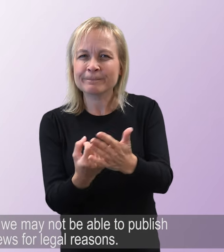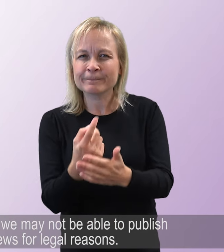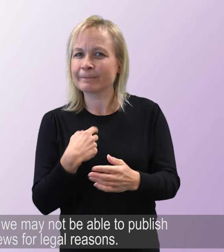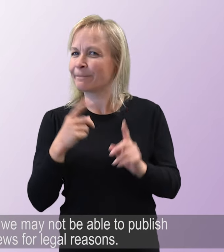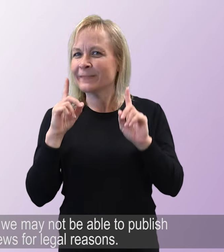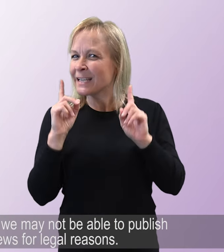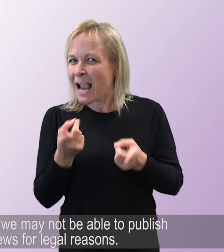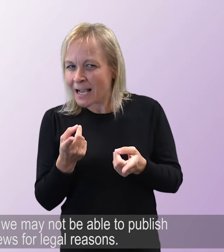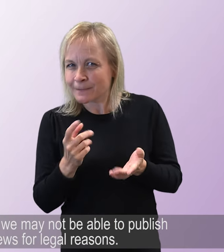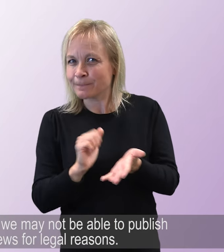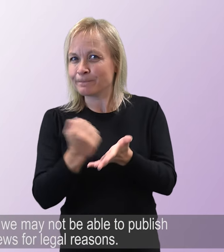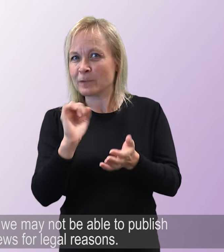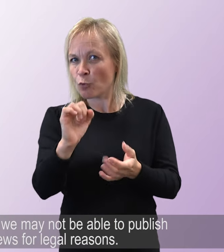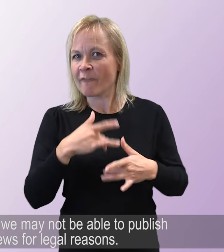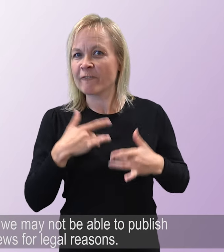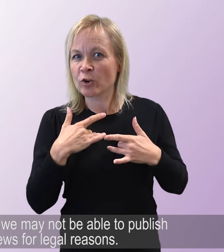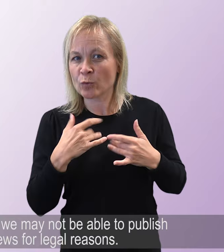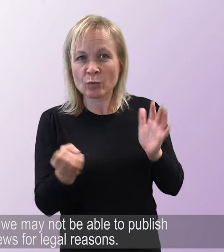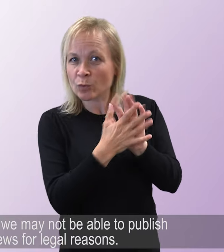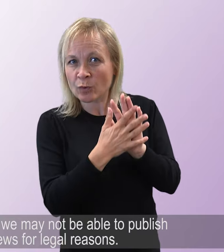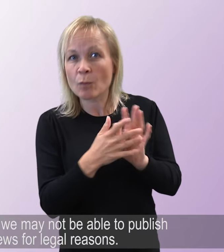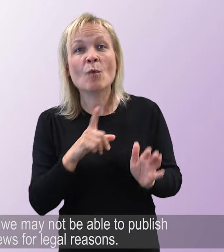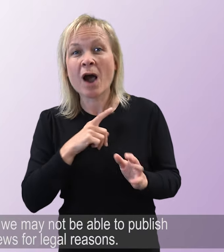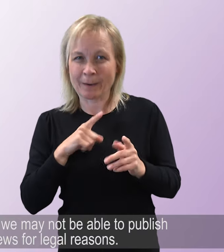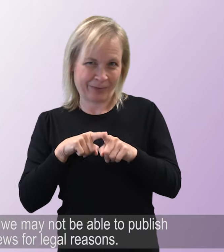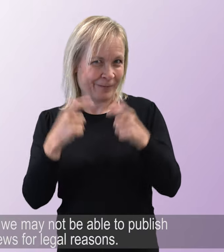In some cases, we may not be able to publish your views for legal reasons.